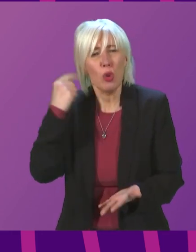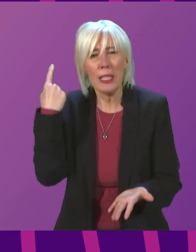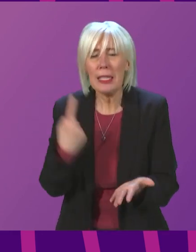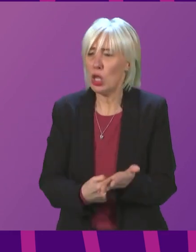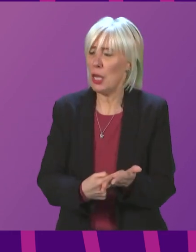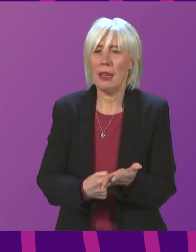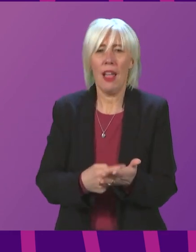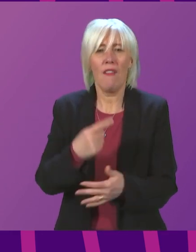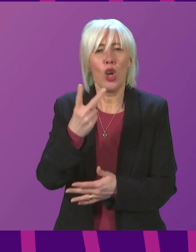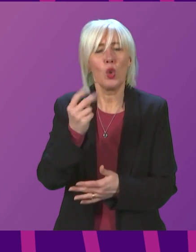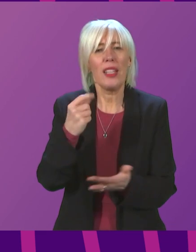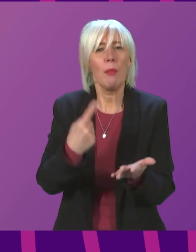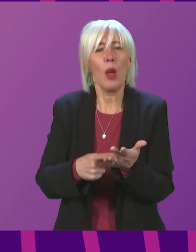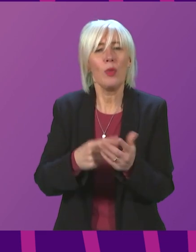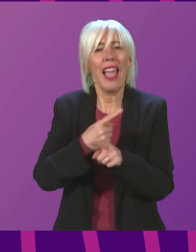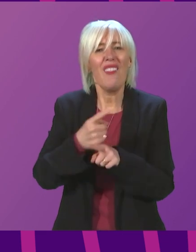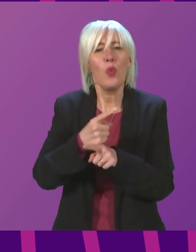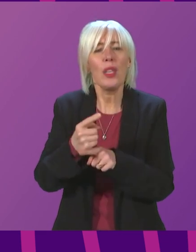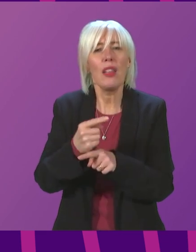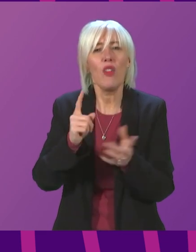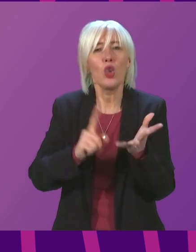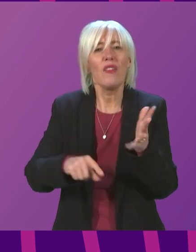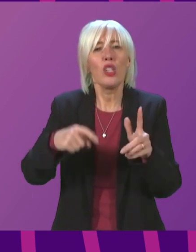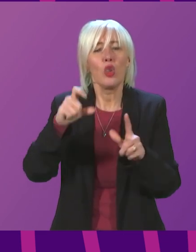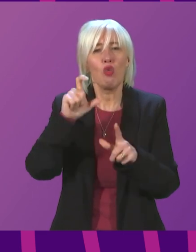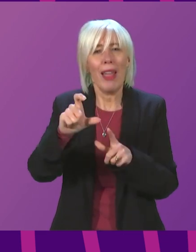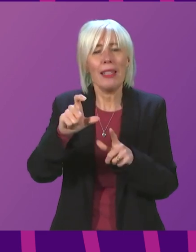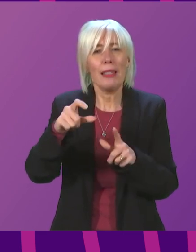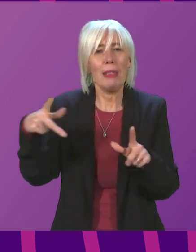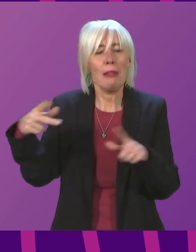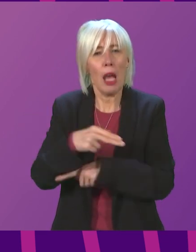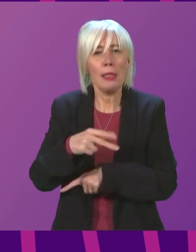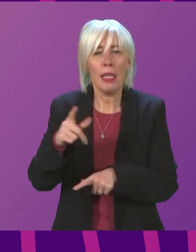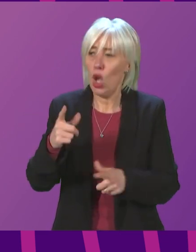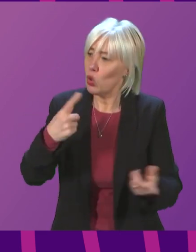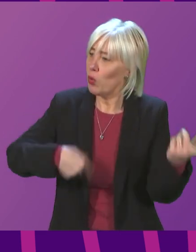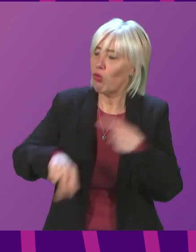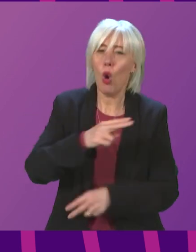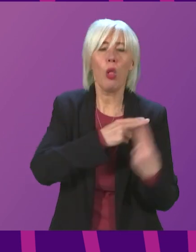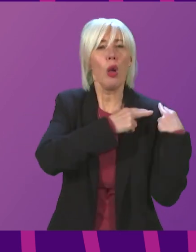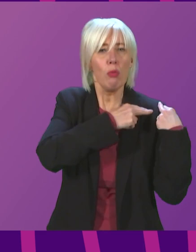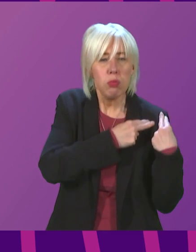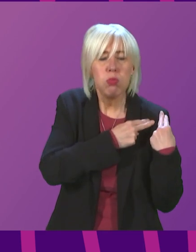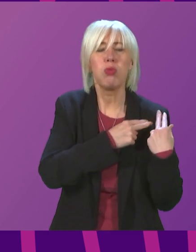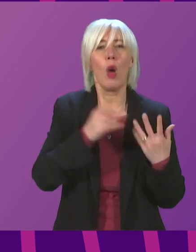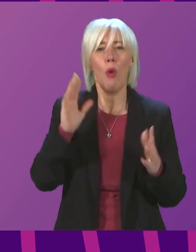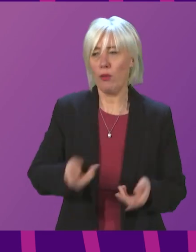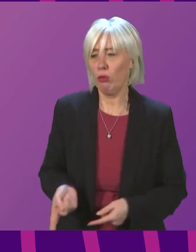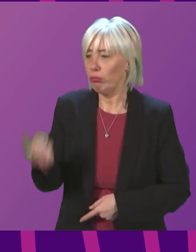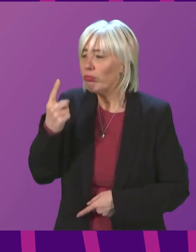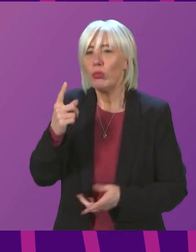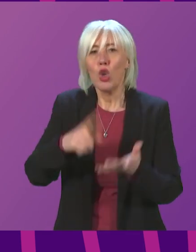the £20 a week universal credit uplift. So as we take action, it is incumbent across all of us in this chamber to call on the UK government